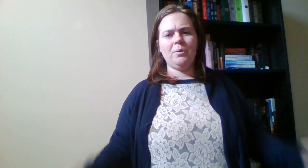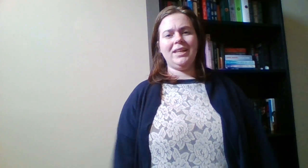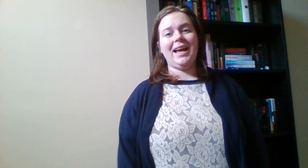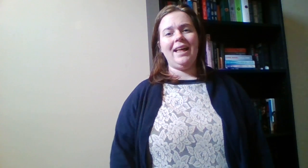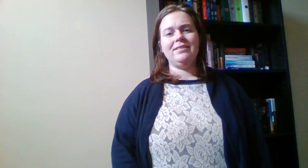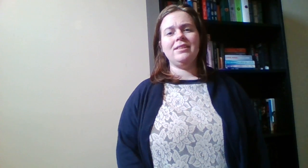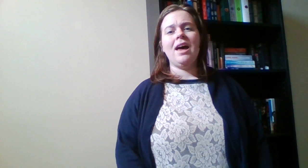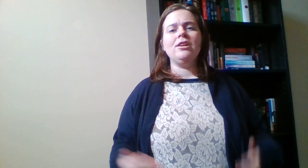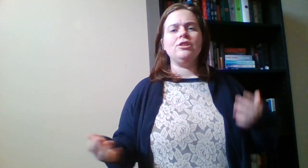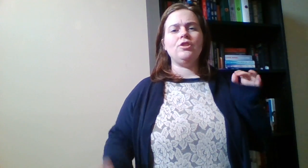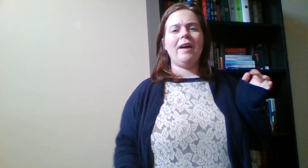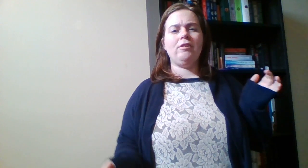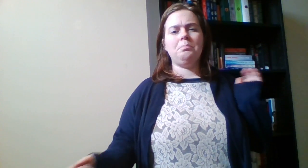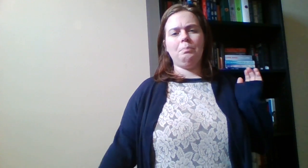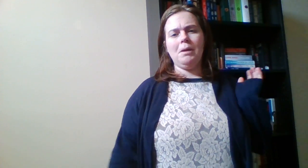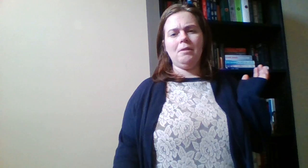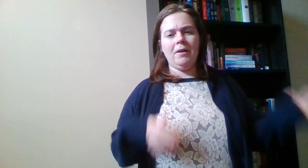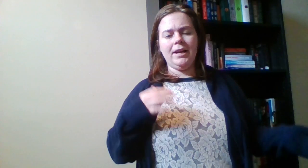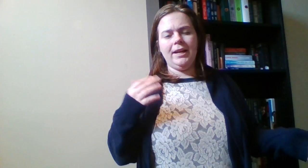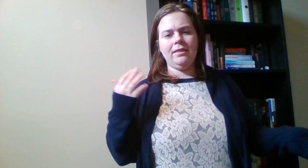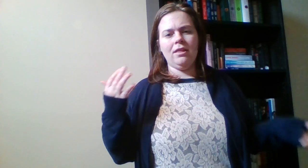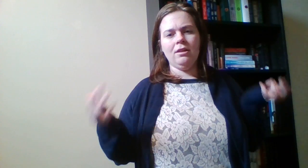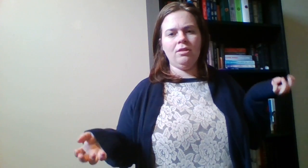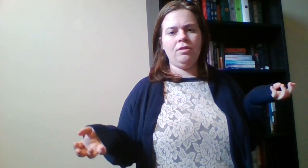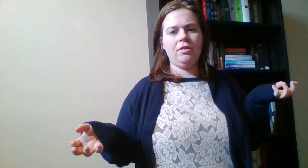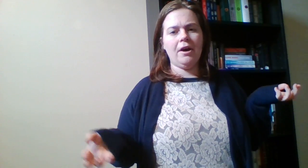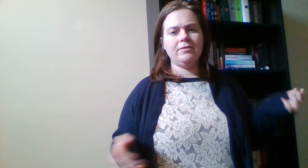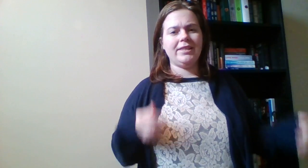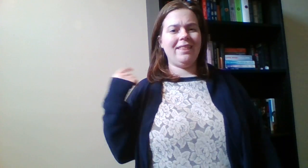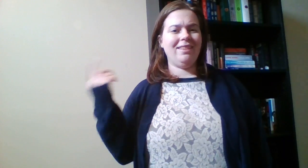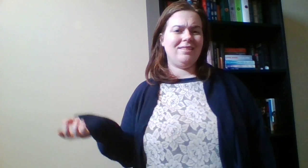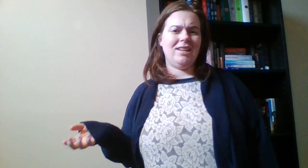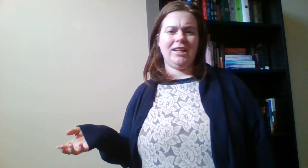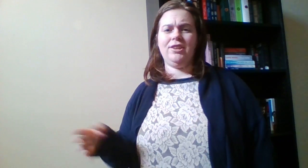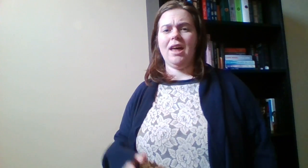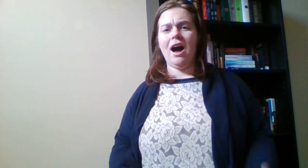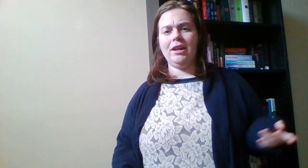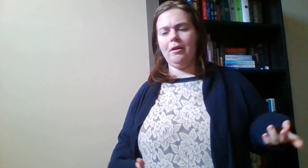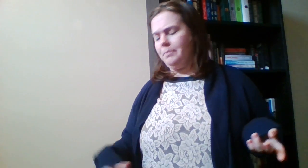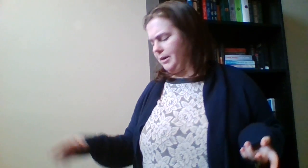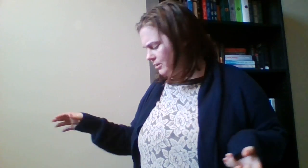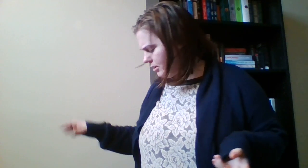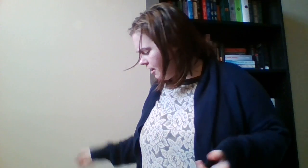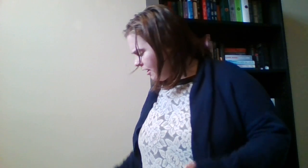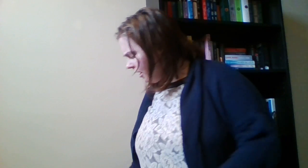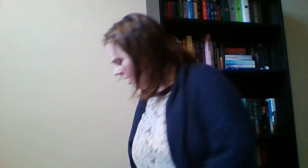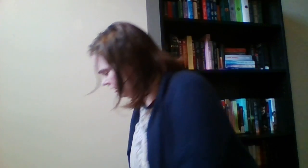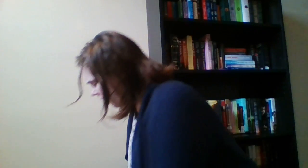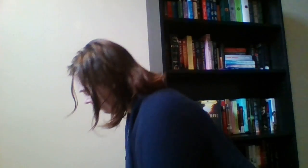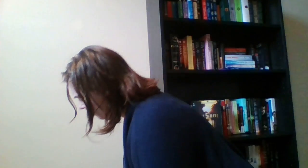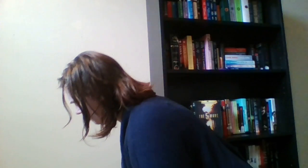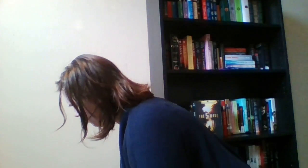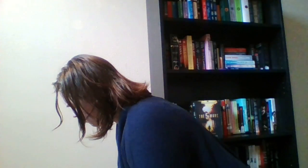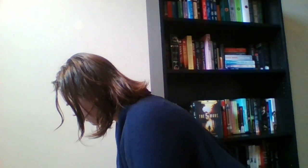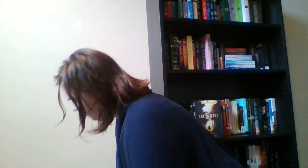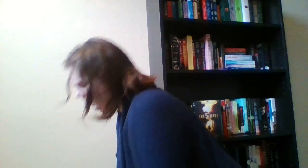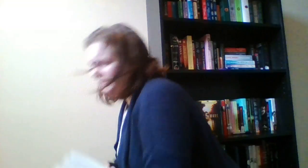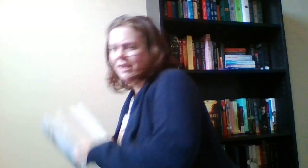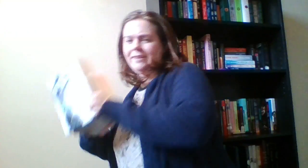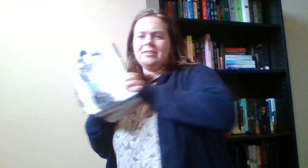yes. So I will be reading those and listening to the audio books along with these